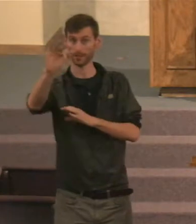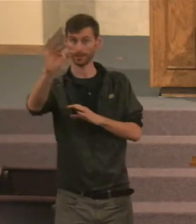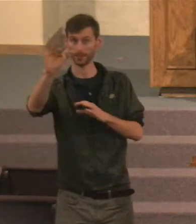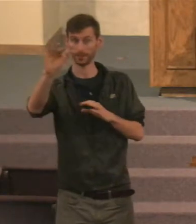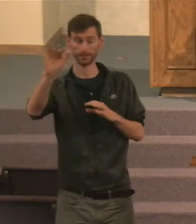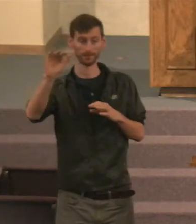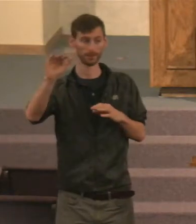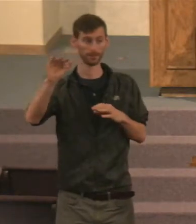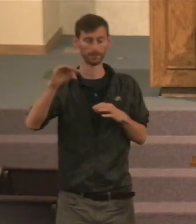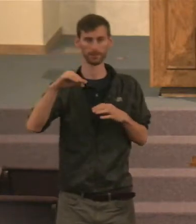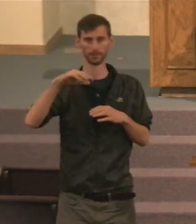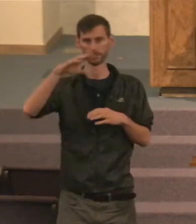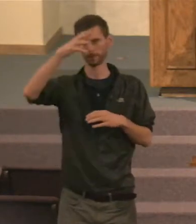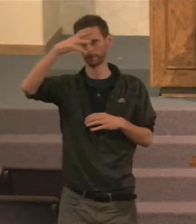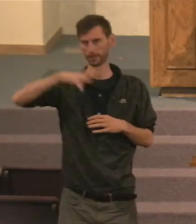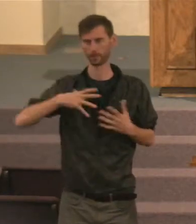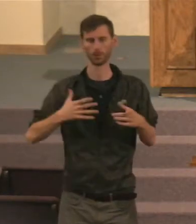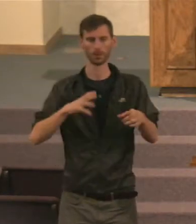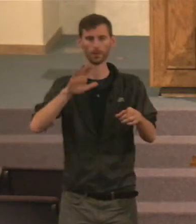Chapter 1.